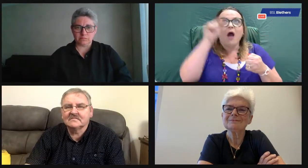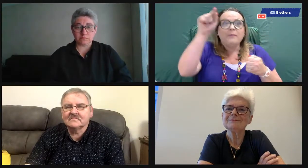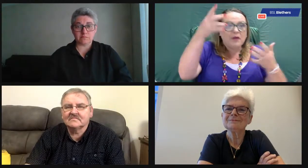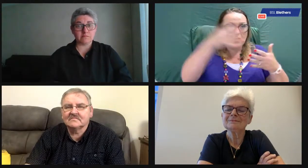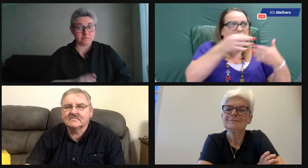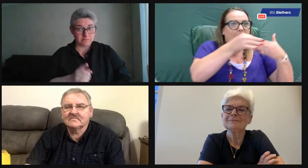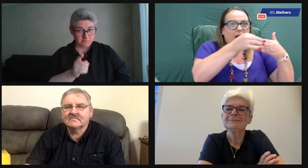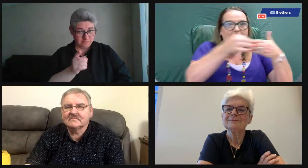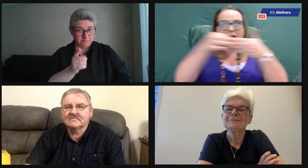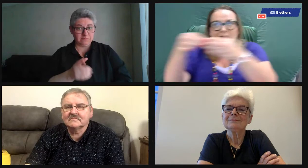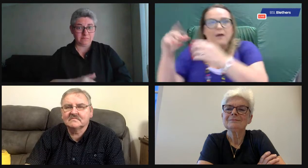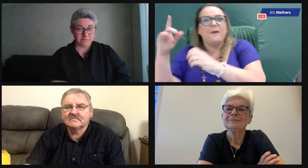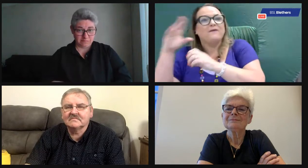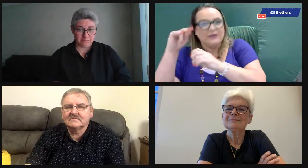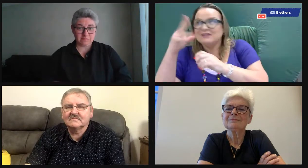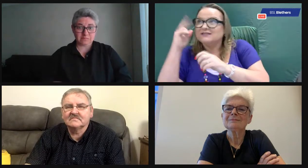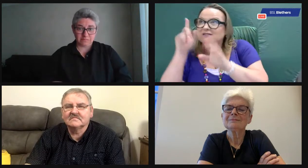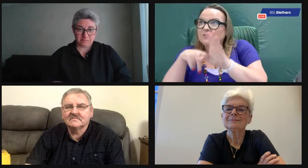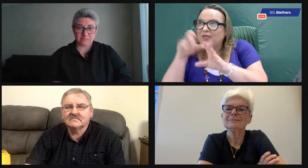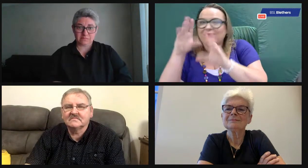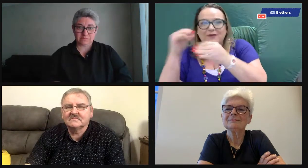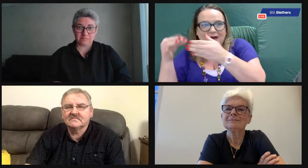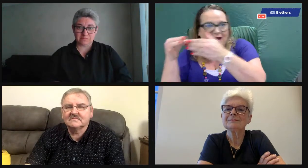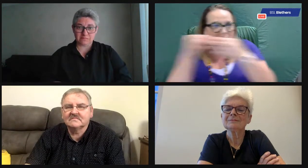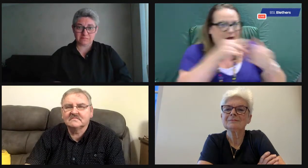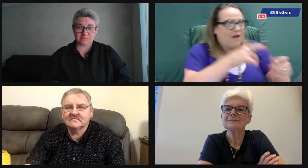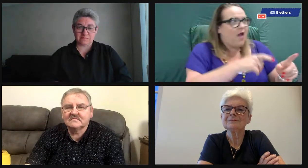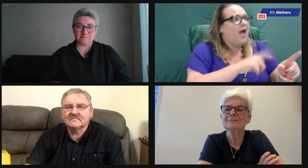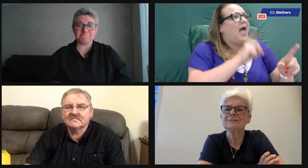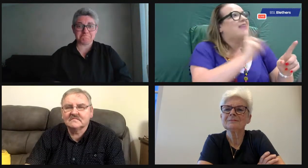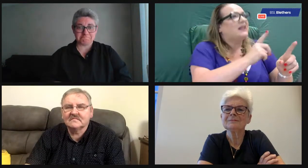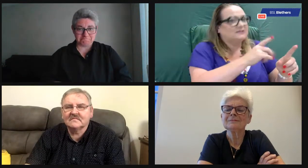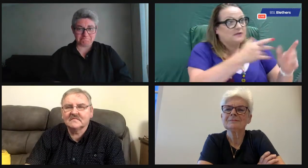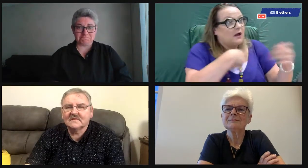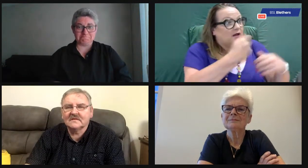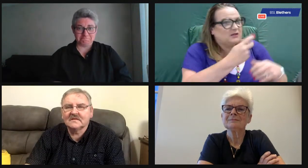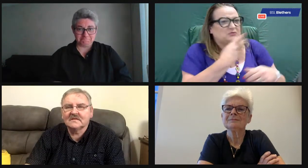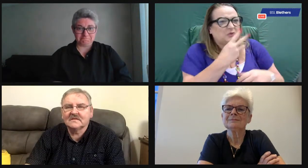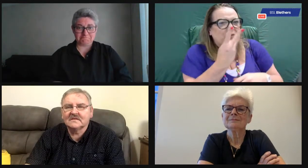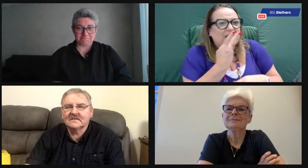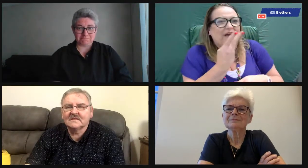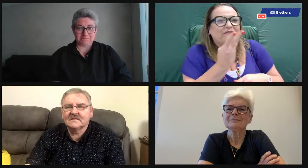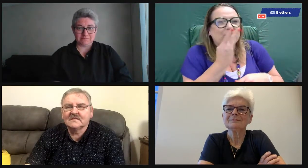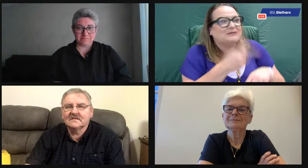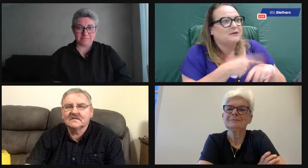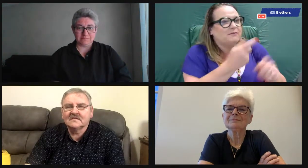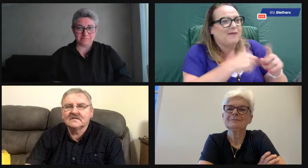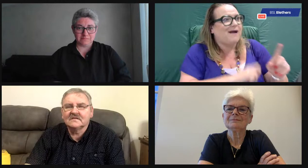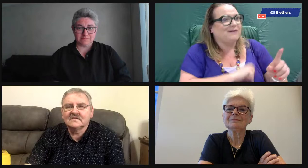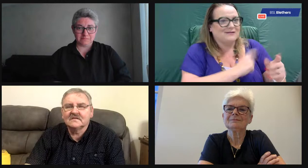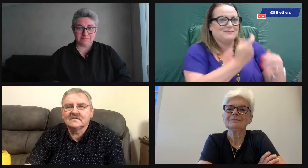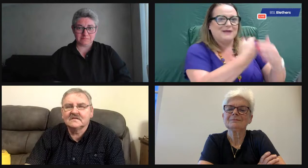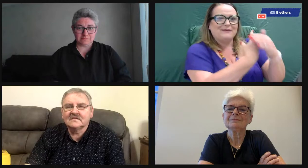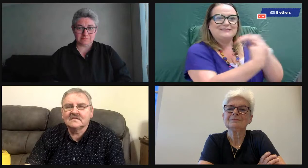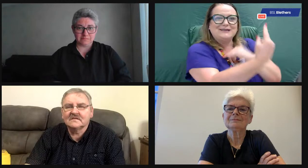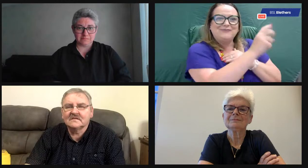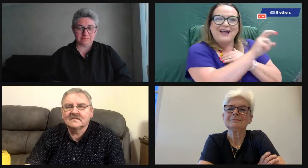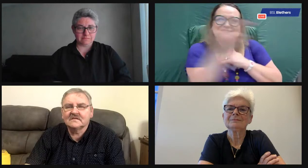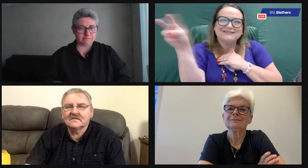show them the number of the bus and guide them and show them this is what we do and this is how we get to the deaf club. But maybe do that two or three or four times